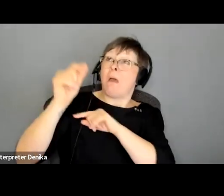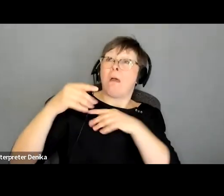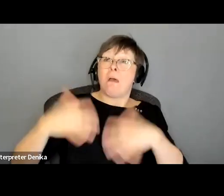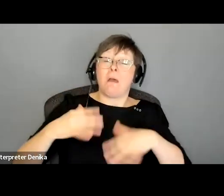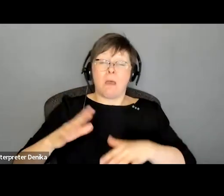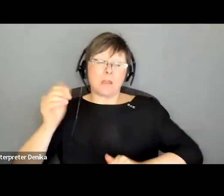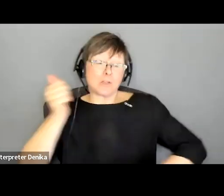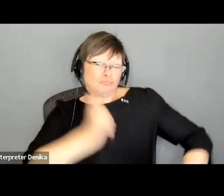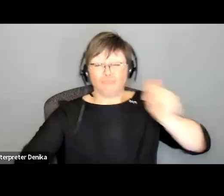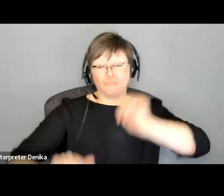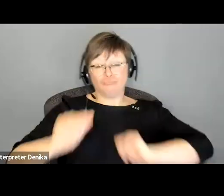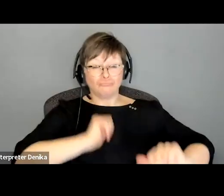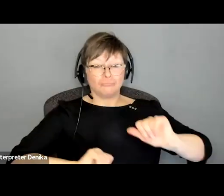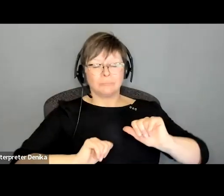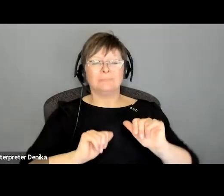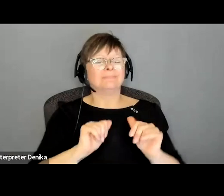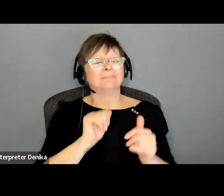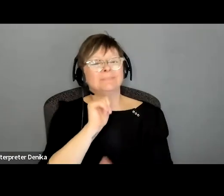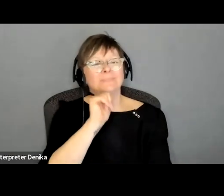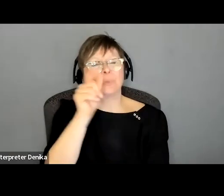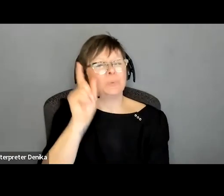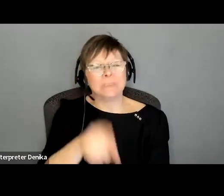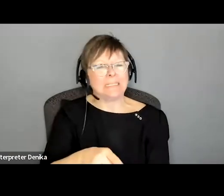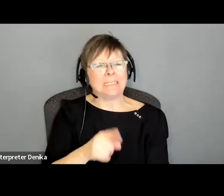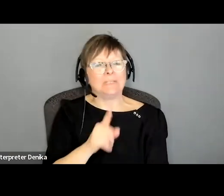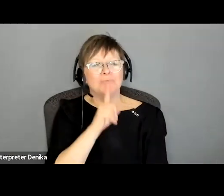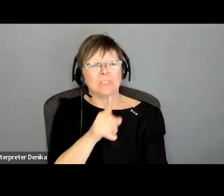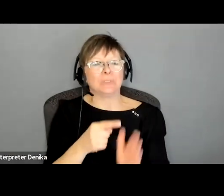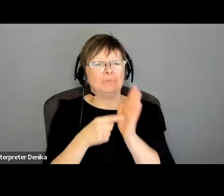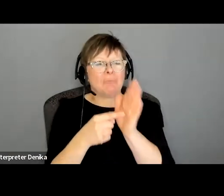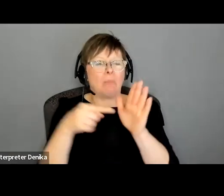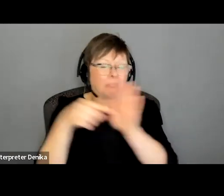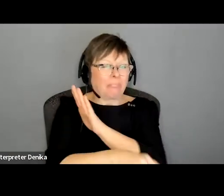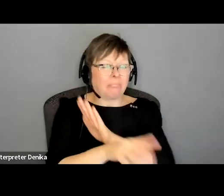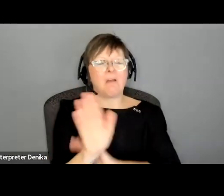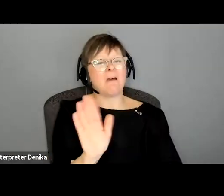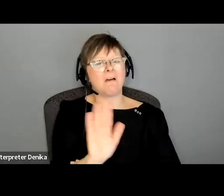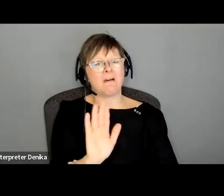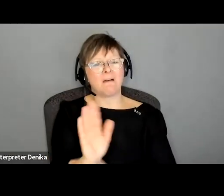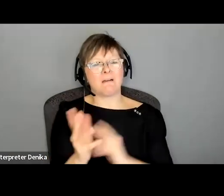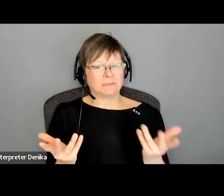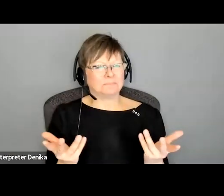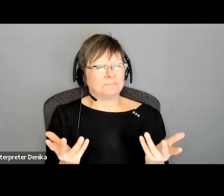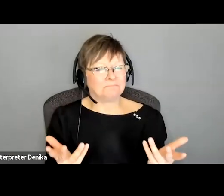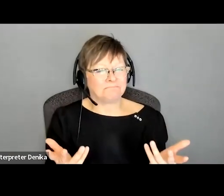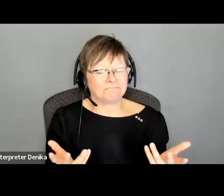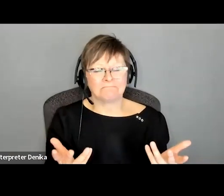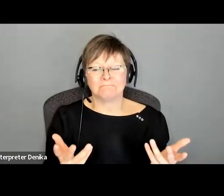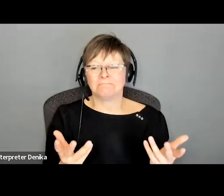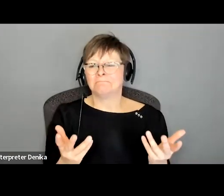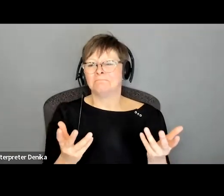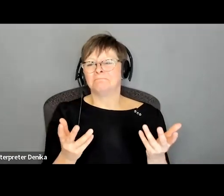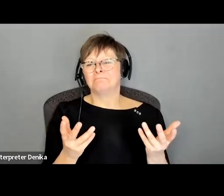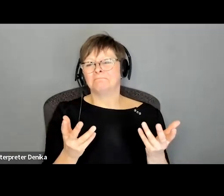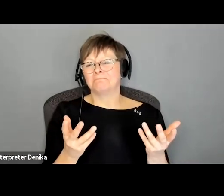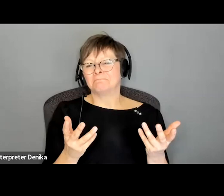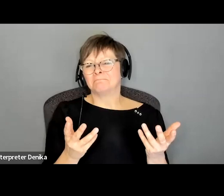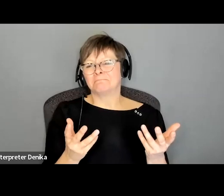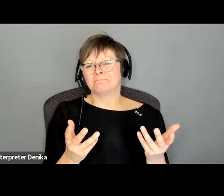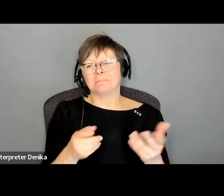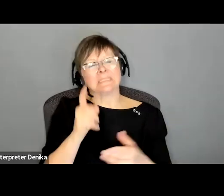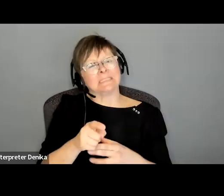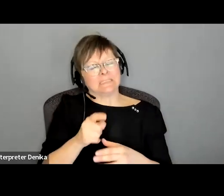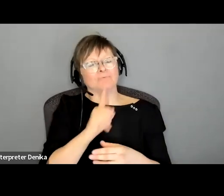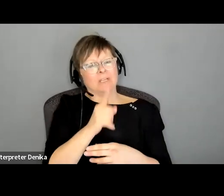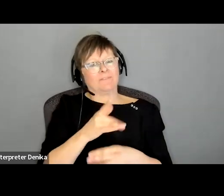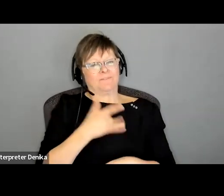doesn't need to be projected i i think that's the the the biggest tip there i am i had a